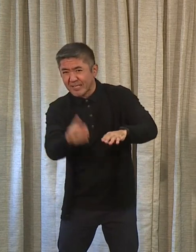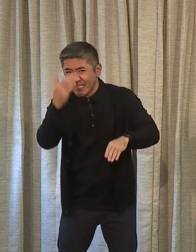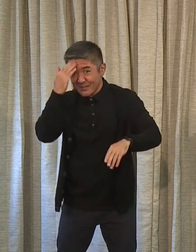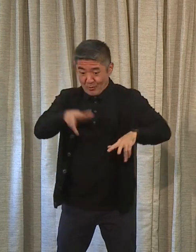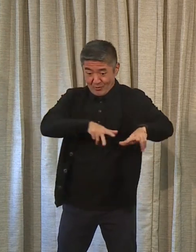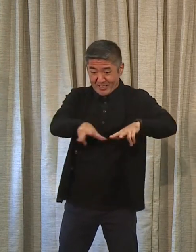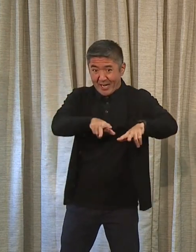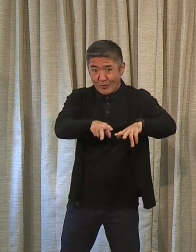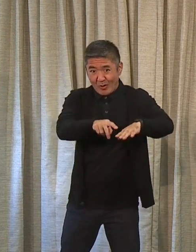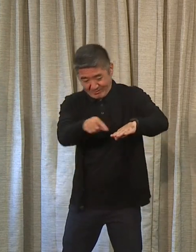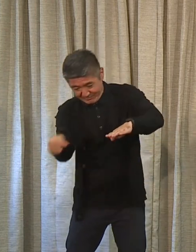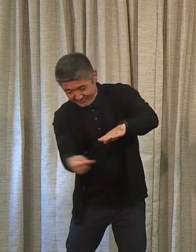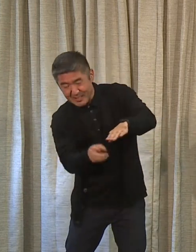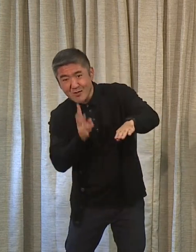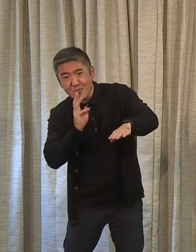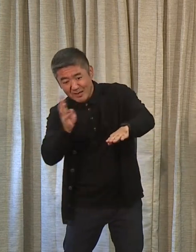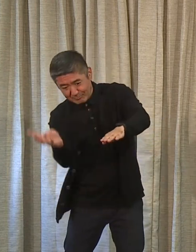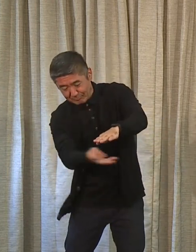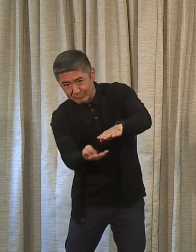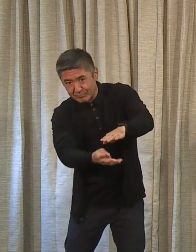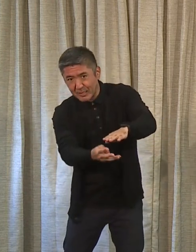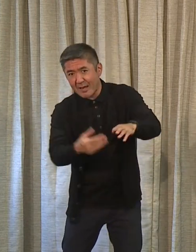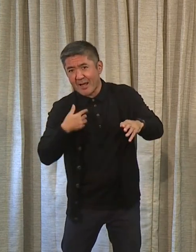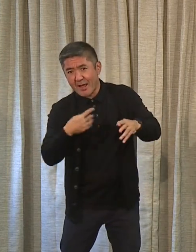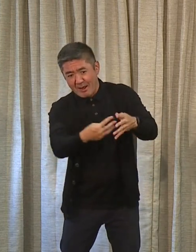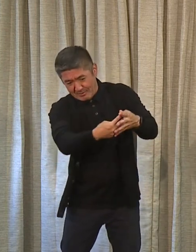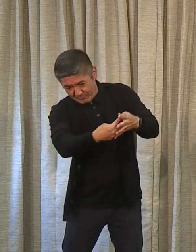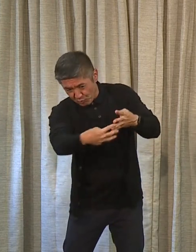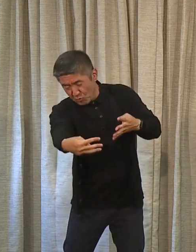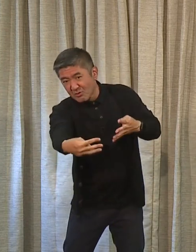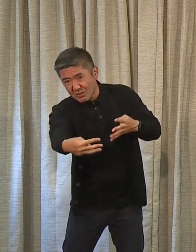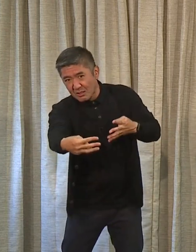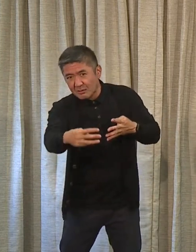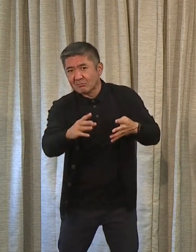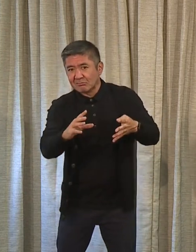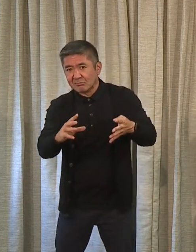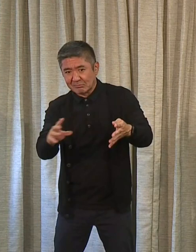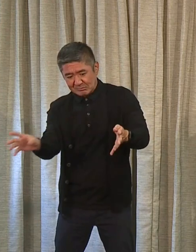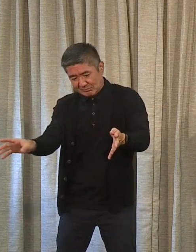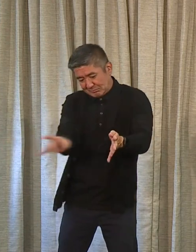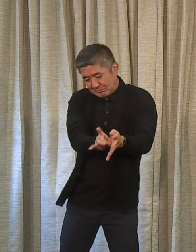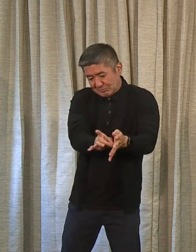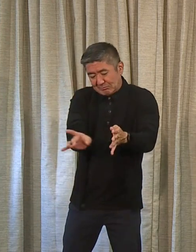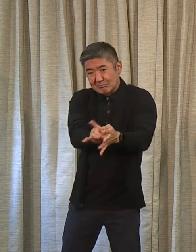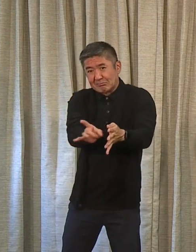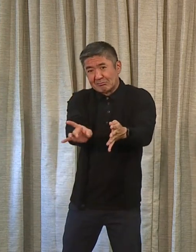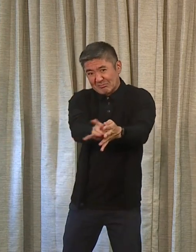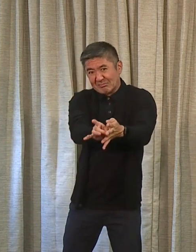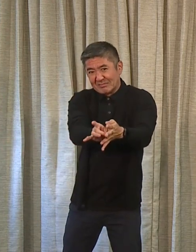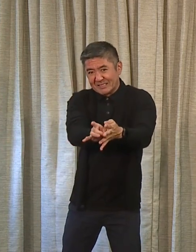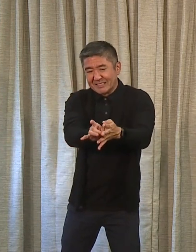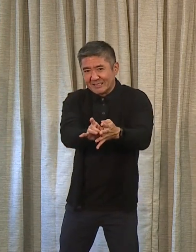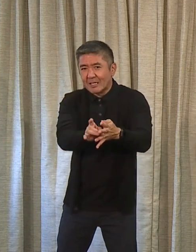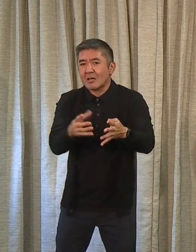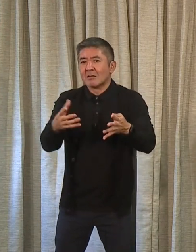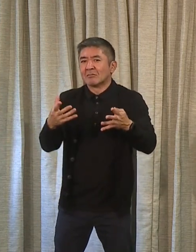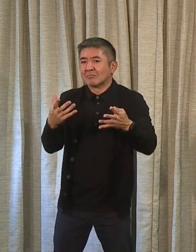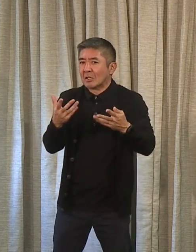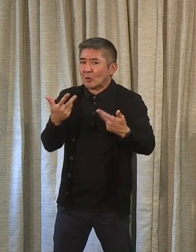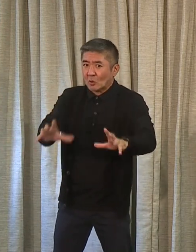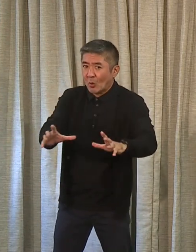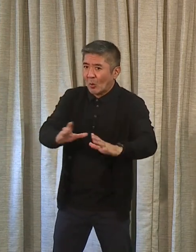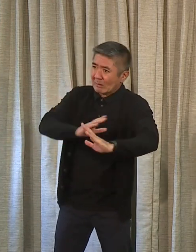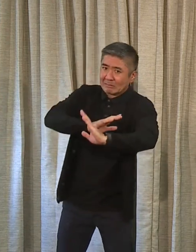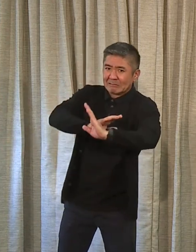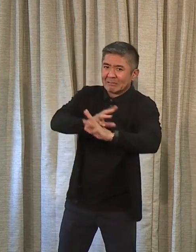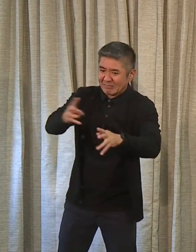and we put gates on there that are retractable and capture trash and leaves and things that want to go into the